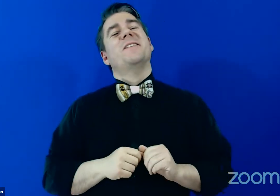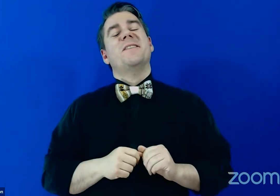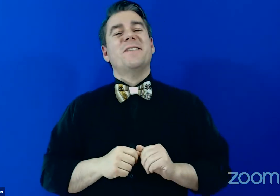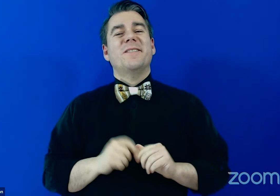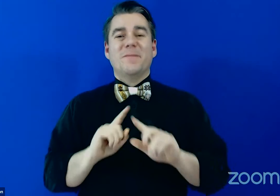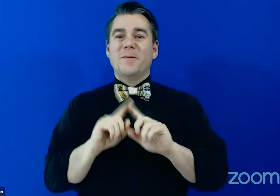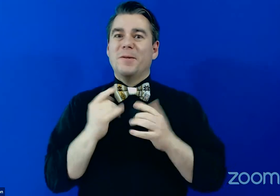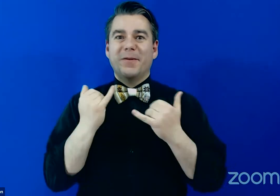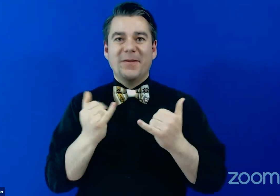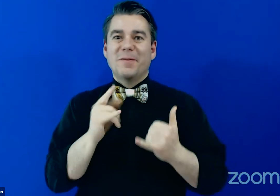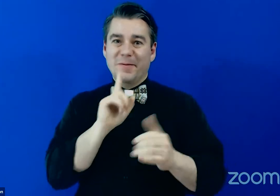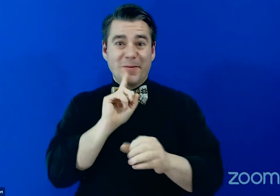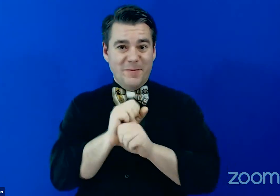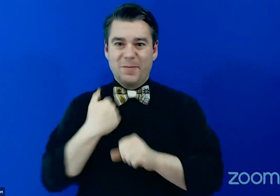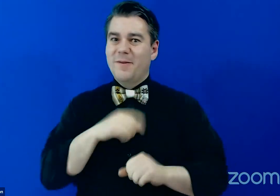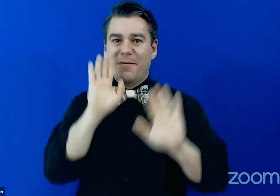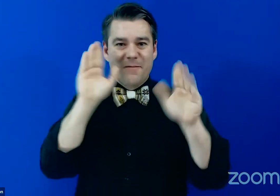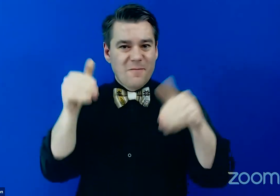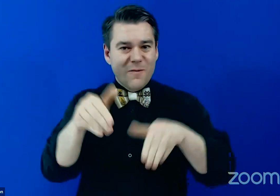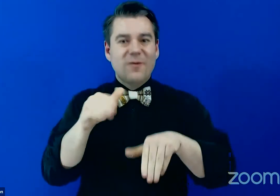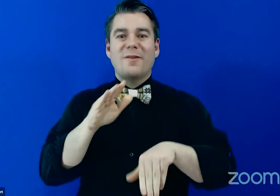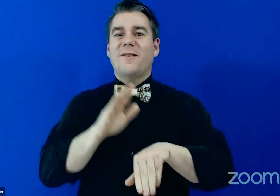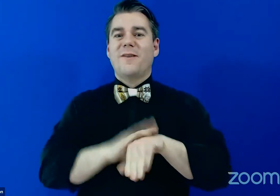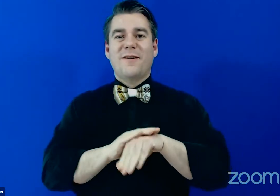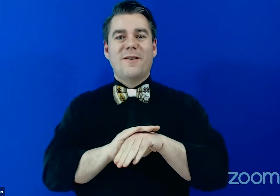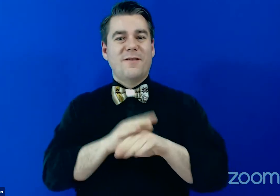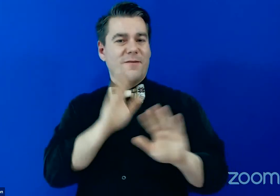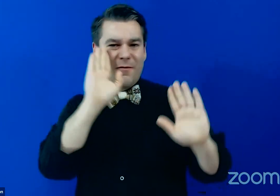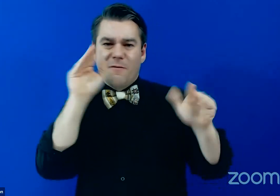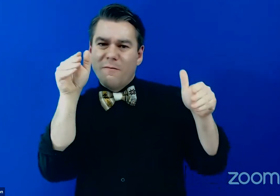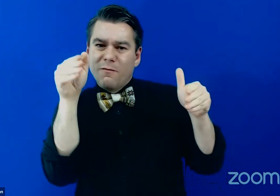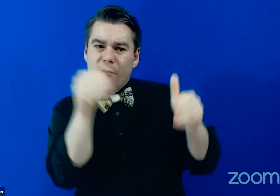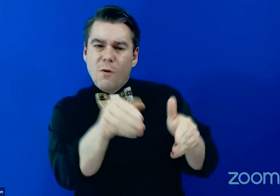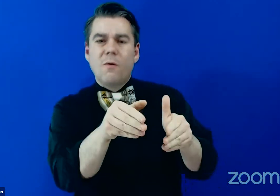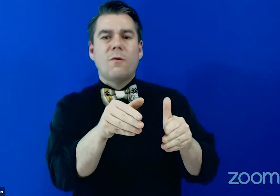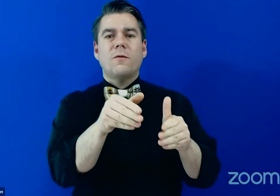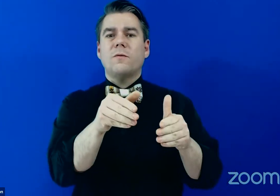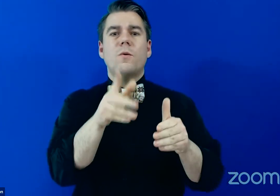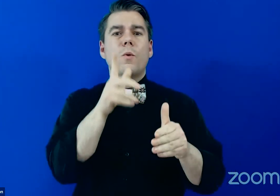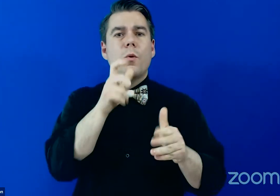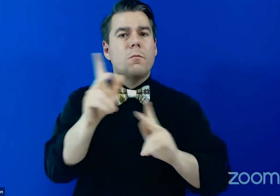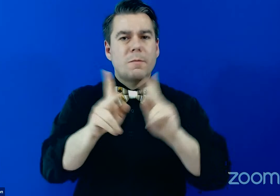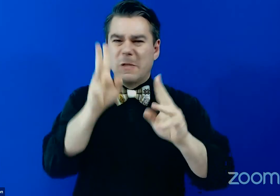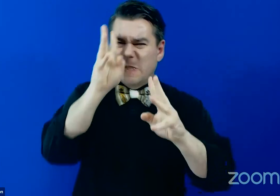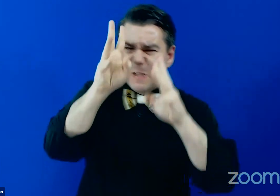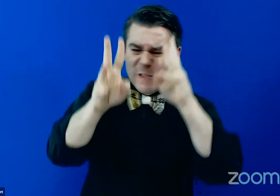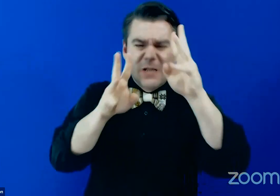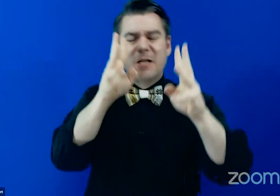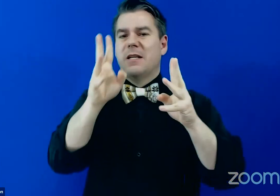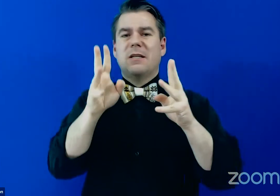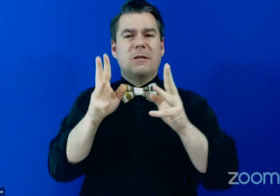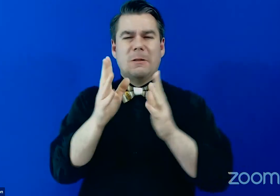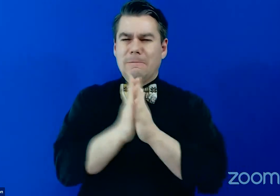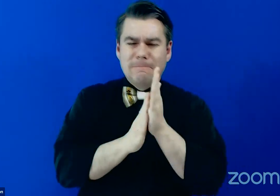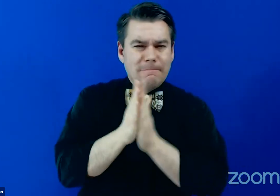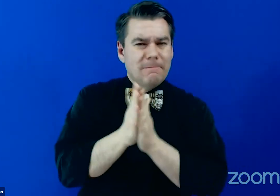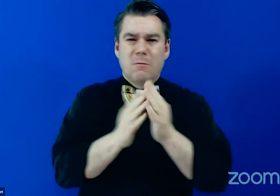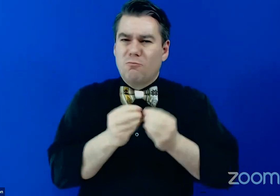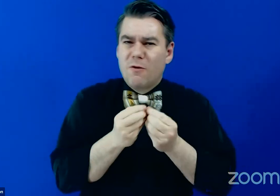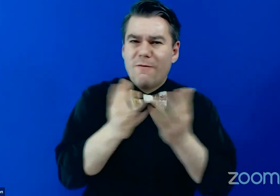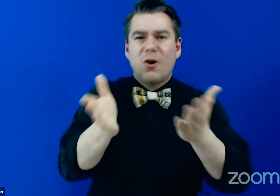really are focusing on spotlighting innovative and creative ways of delivering services,